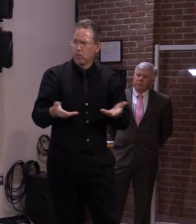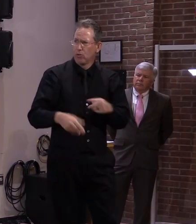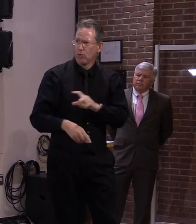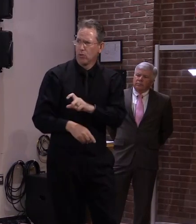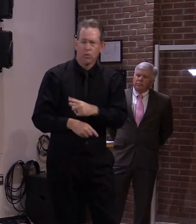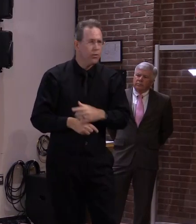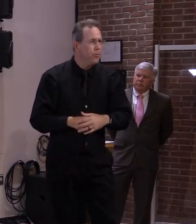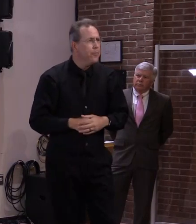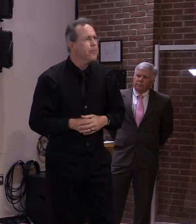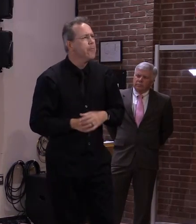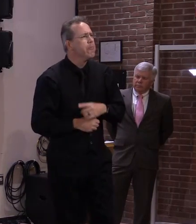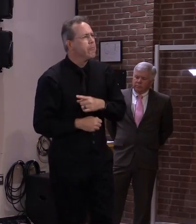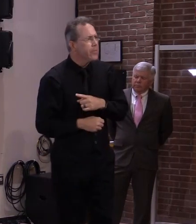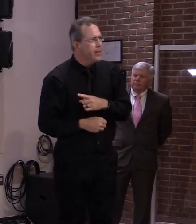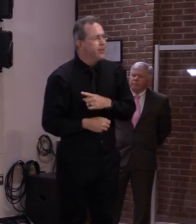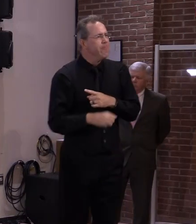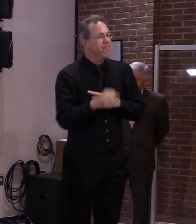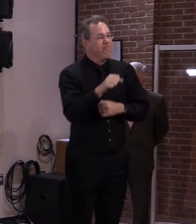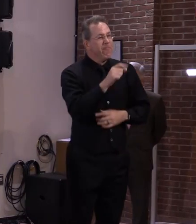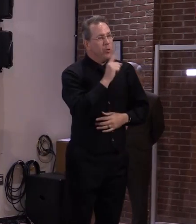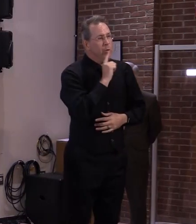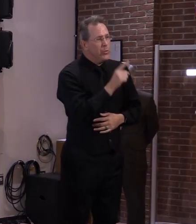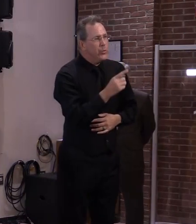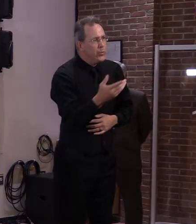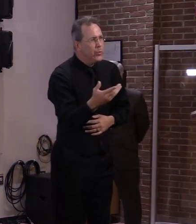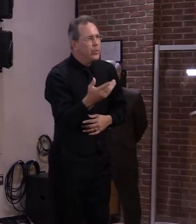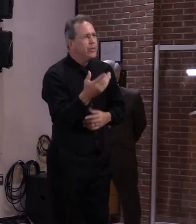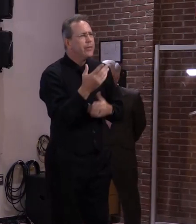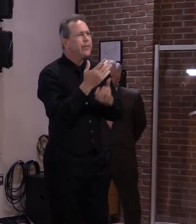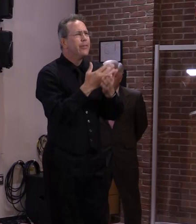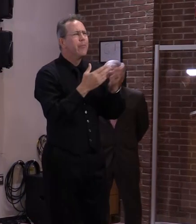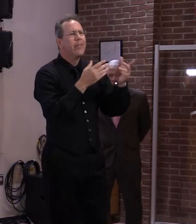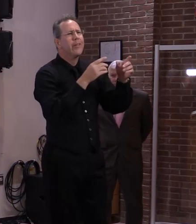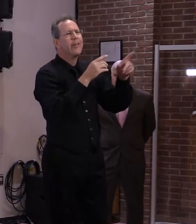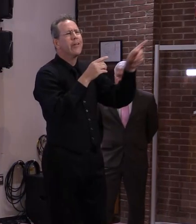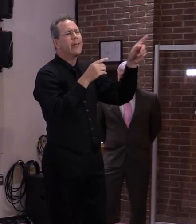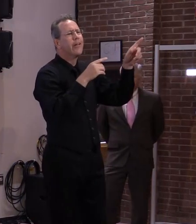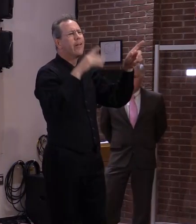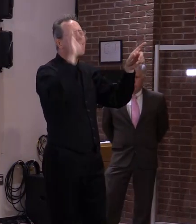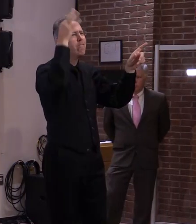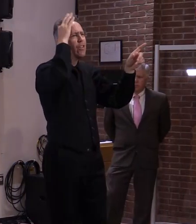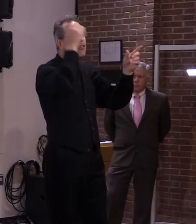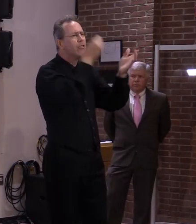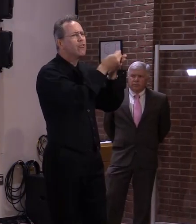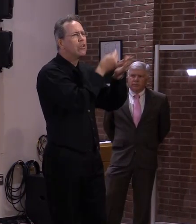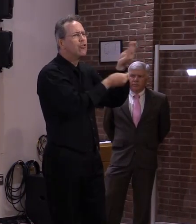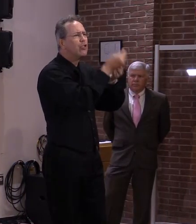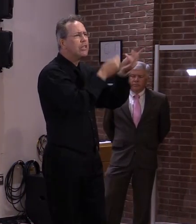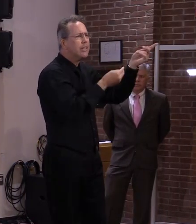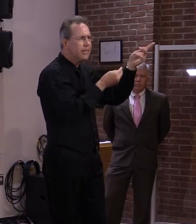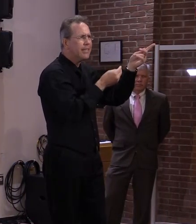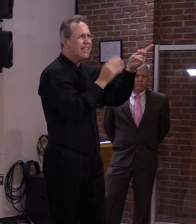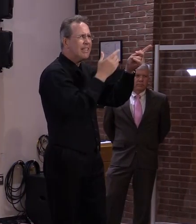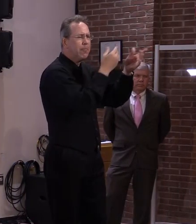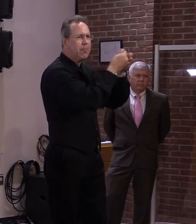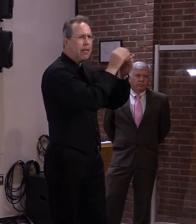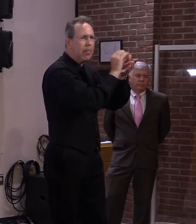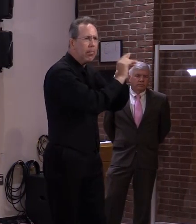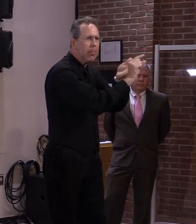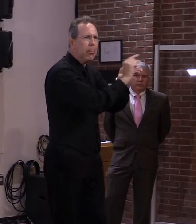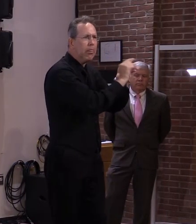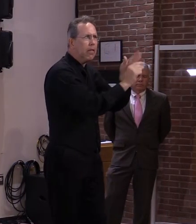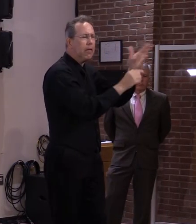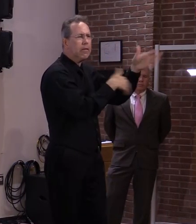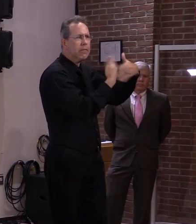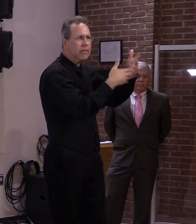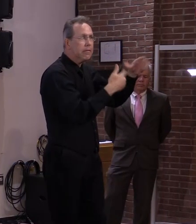But I think we're getting up to speed in that respect. So I think by the time of the 30 days eclipses,